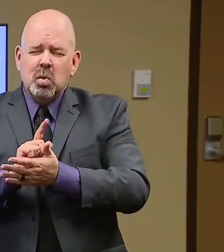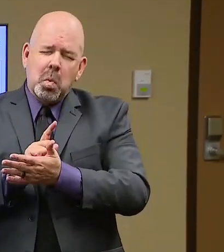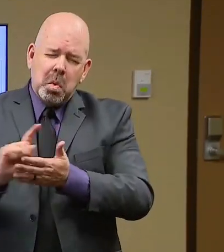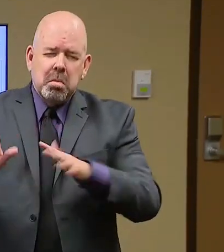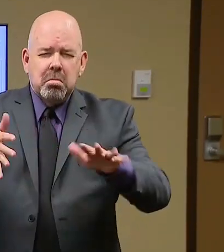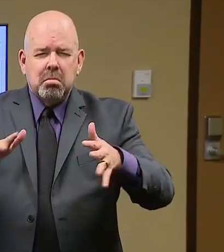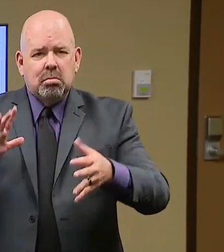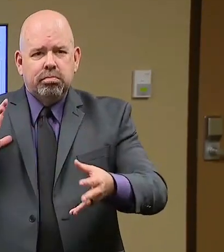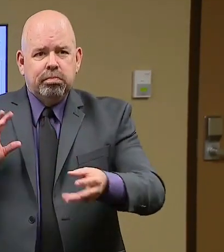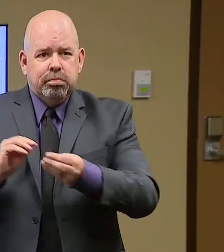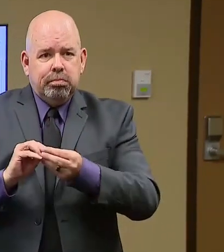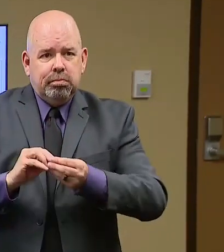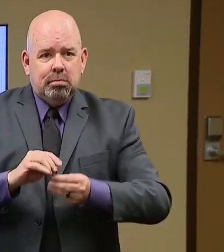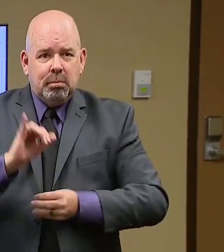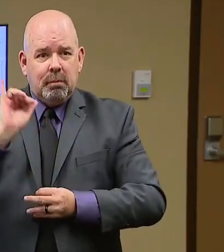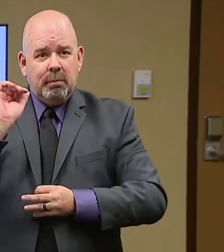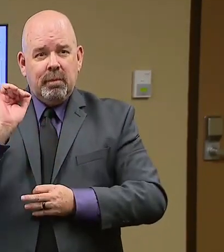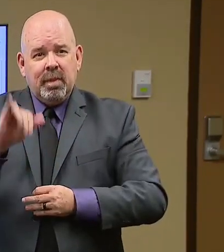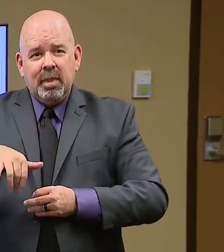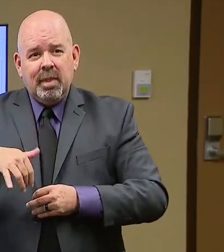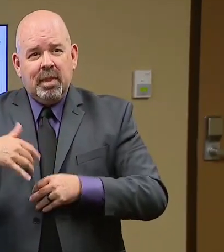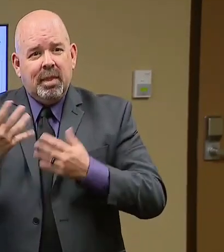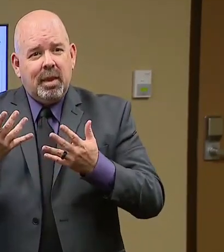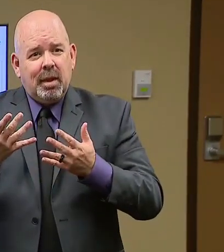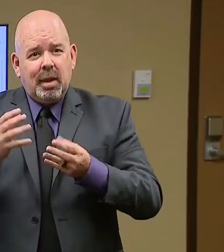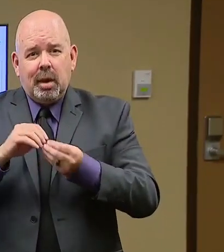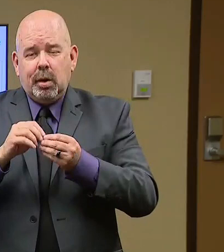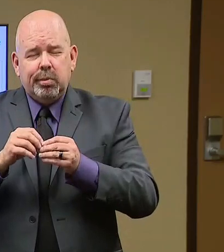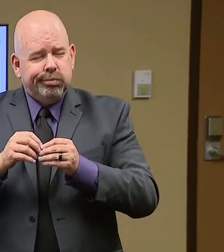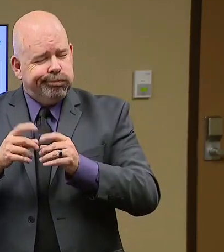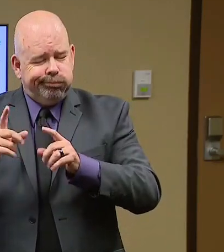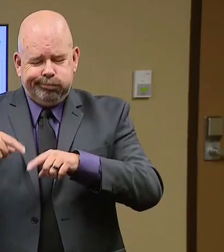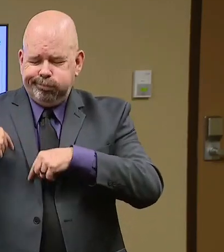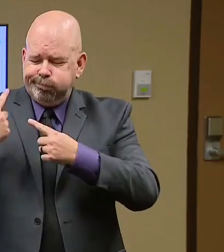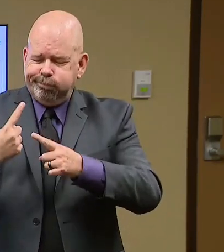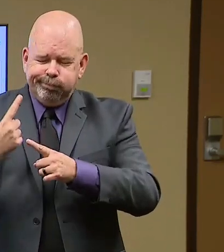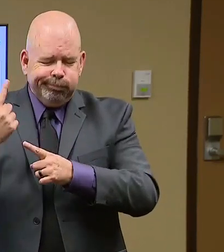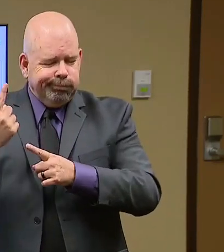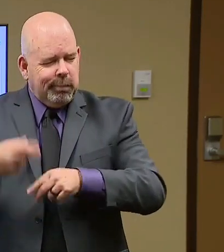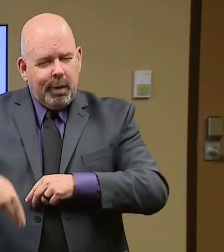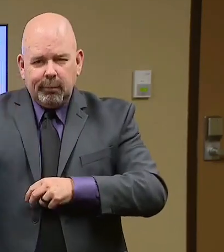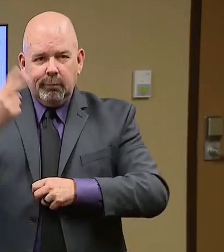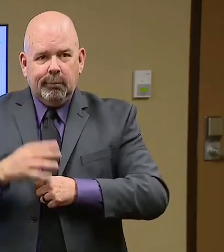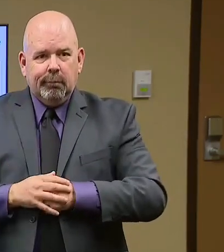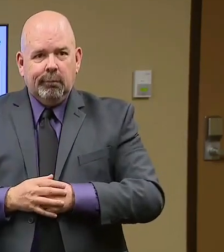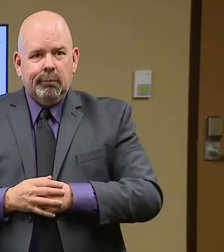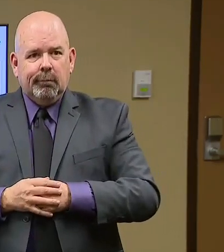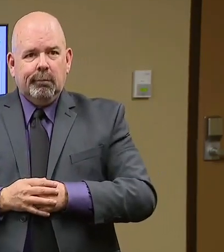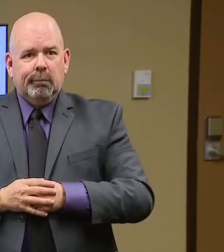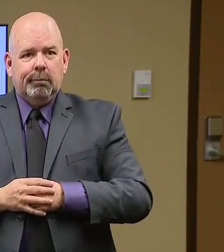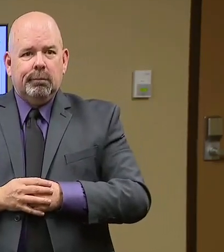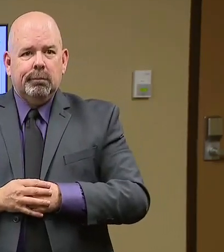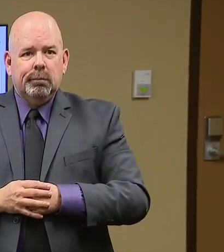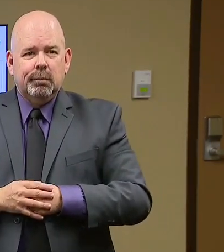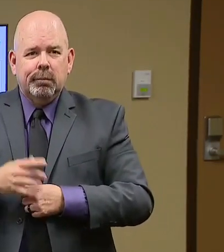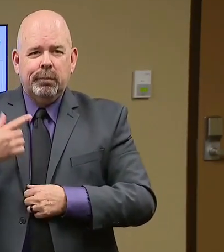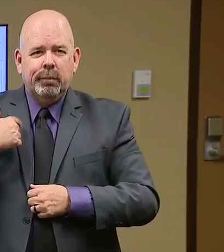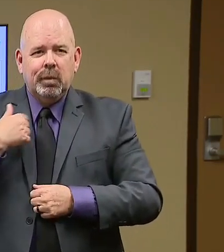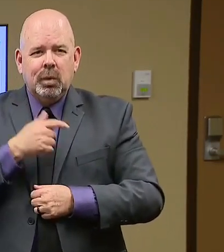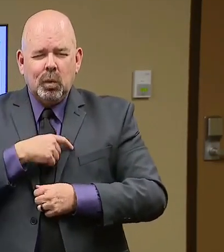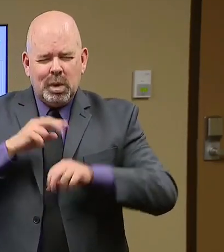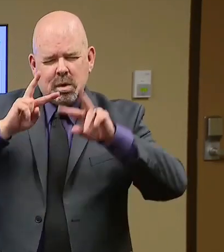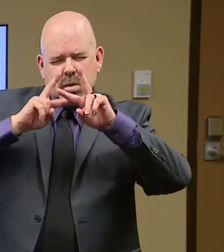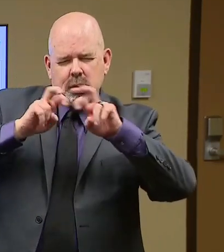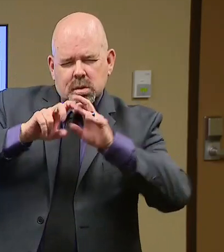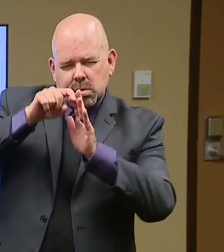that trend continuing to go up. I'll have a blow up of that in a little bit, but just when you look at the last week, how that's